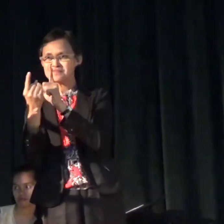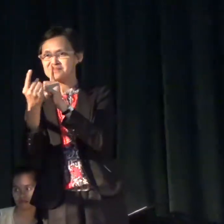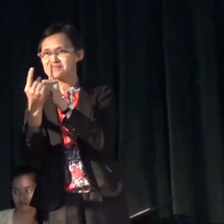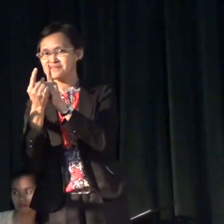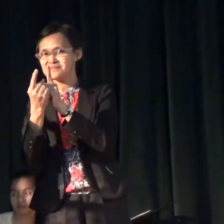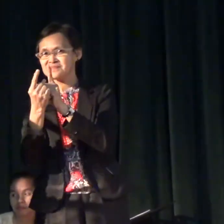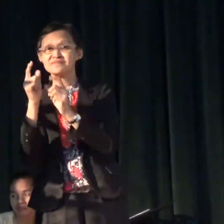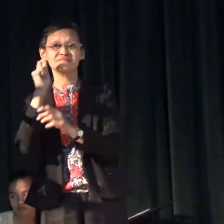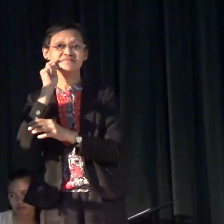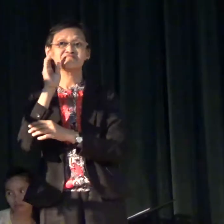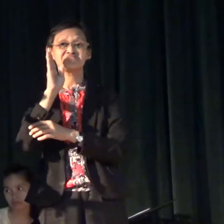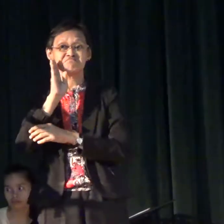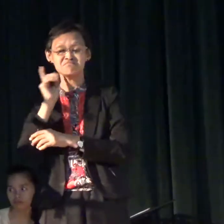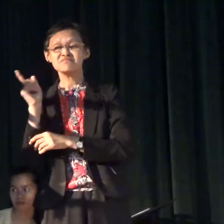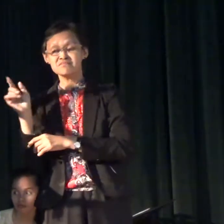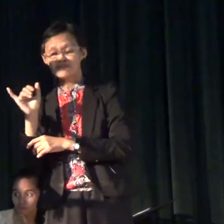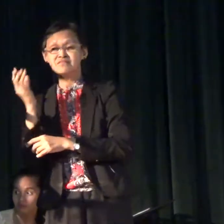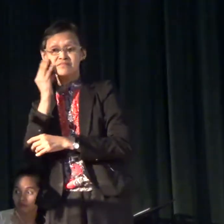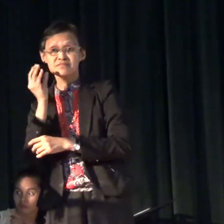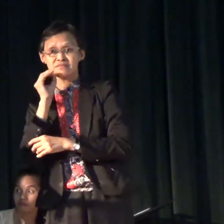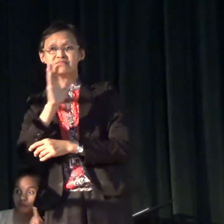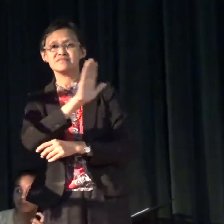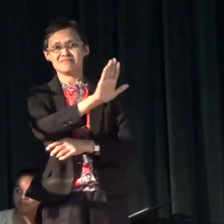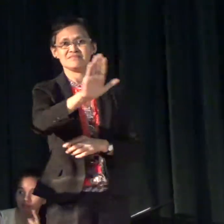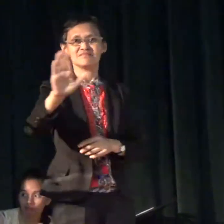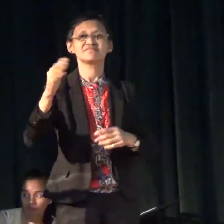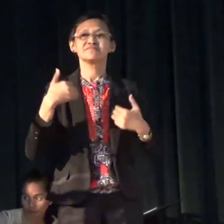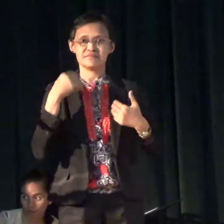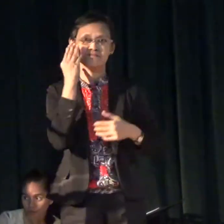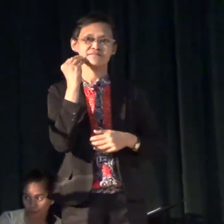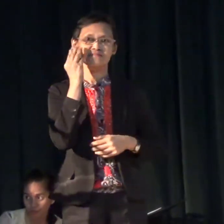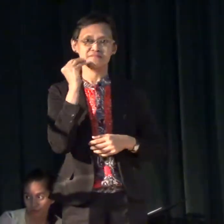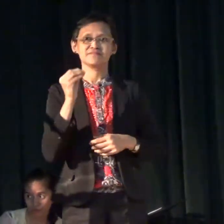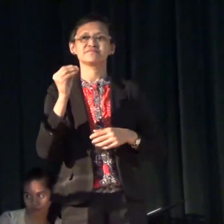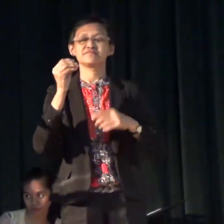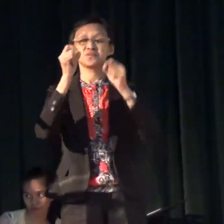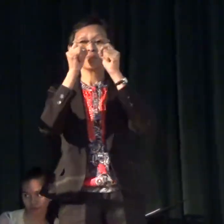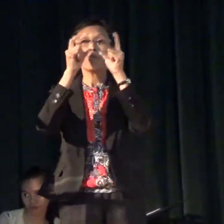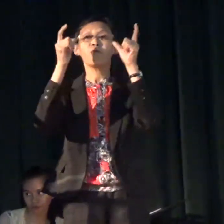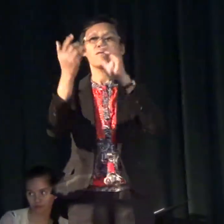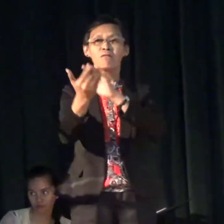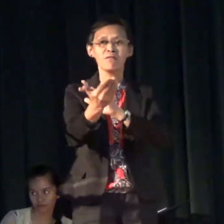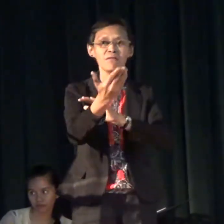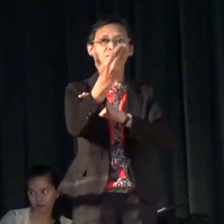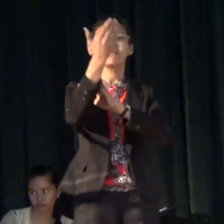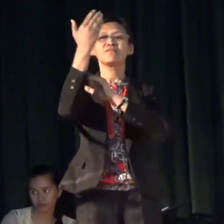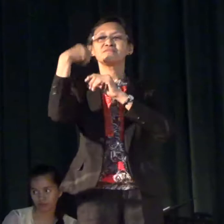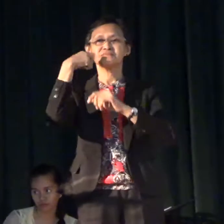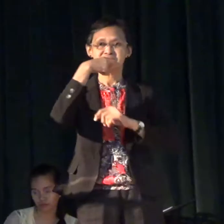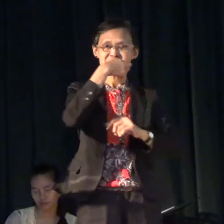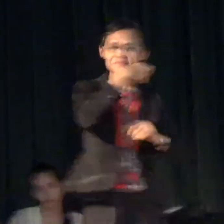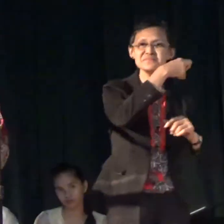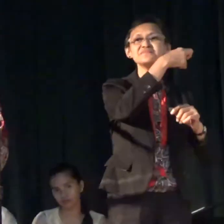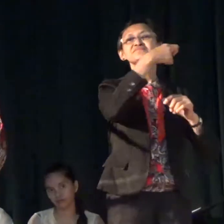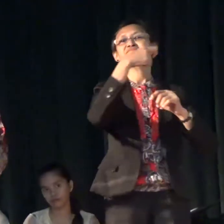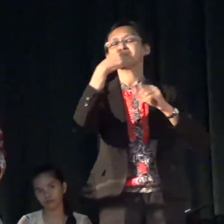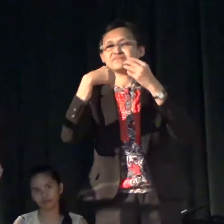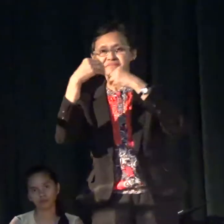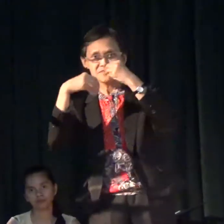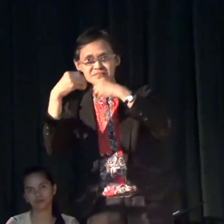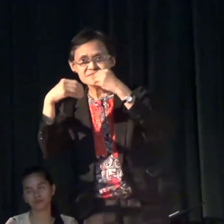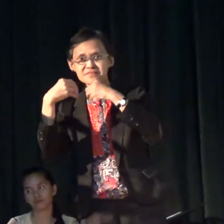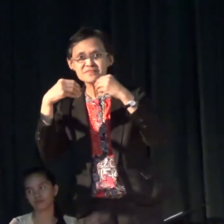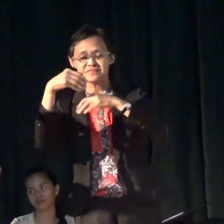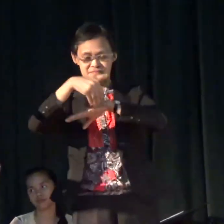so, we go through that experience. We wake up in the morning, we brush our teeth, we eat,